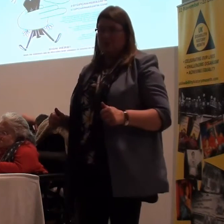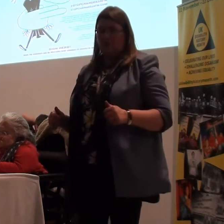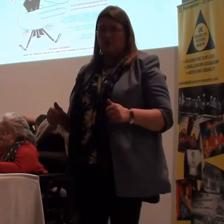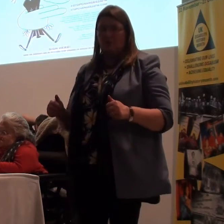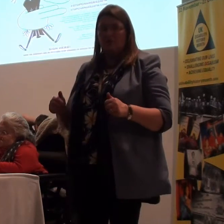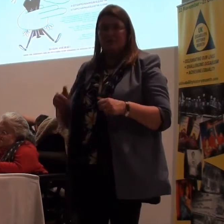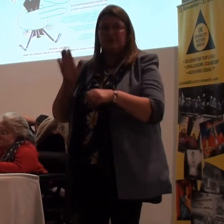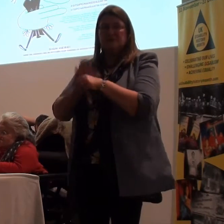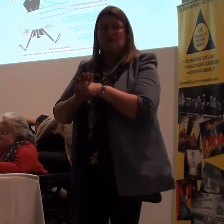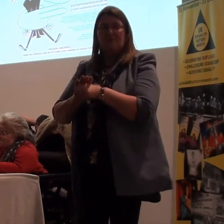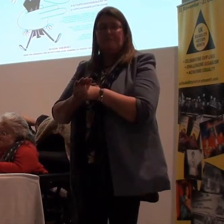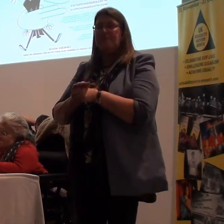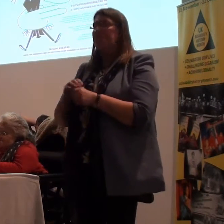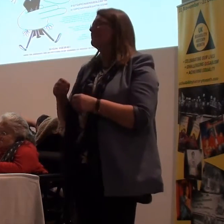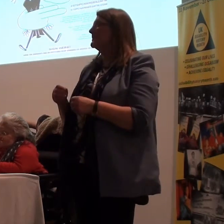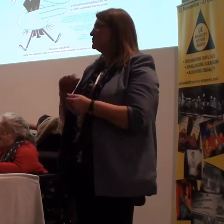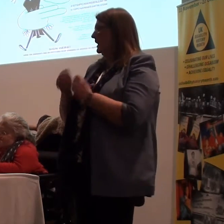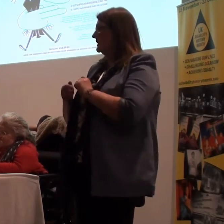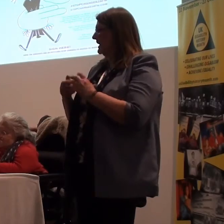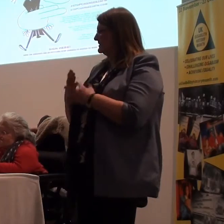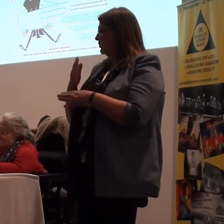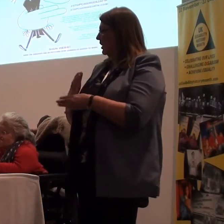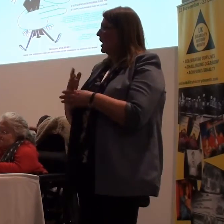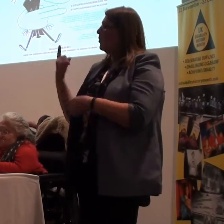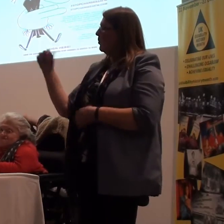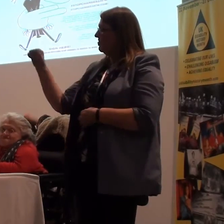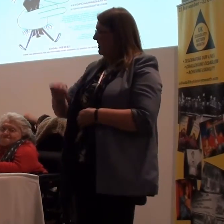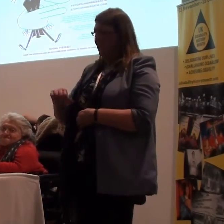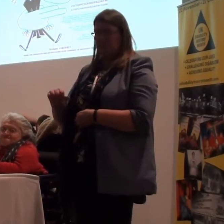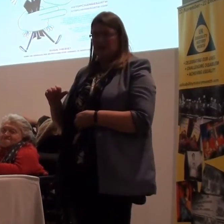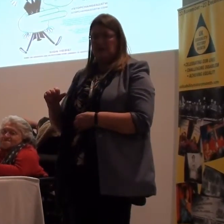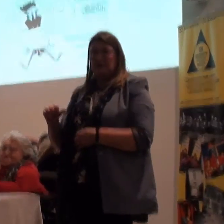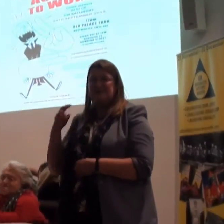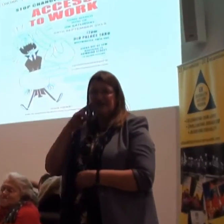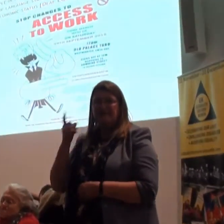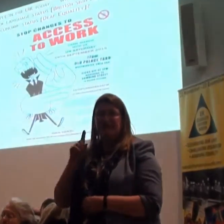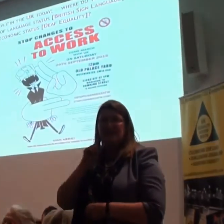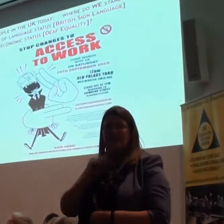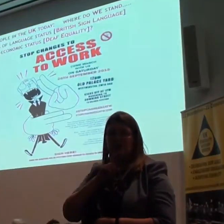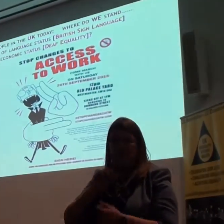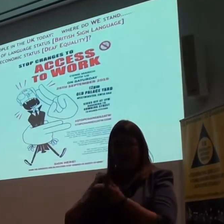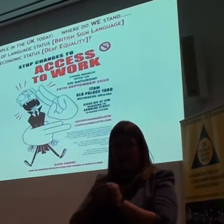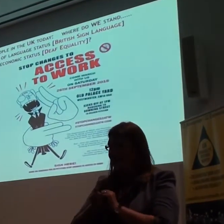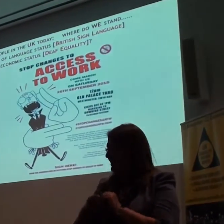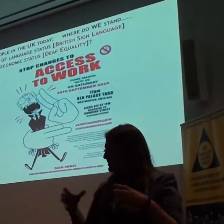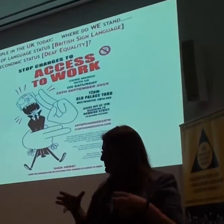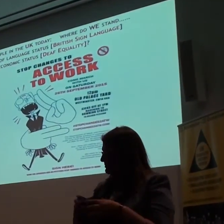This is the poster. For Stop the Changes. The Access to Work. So deaf and